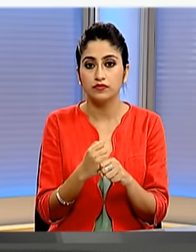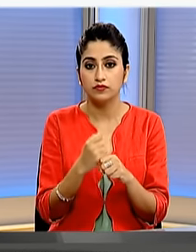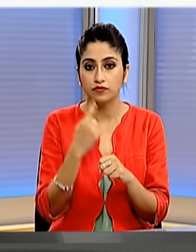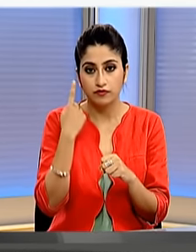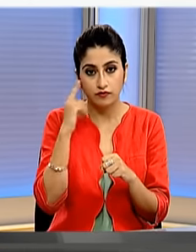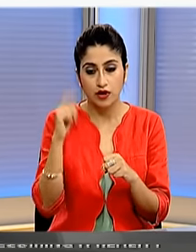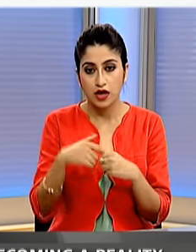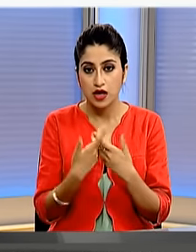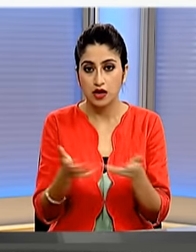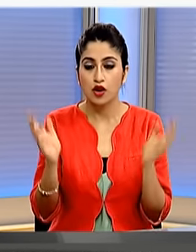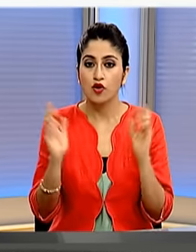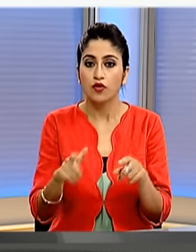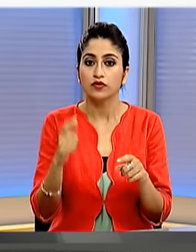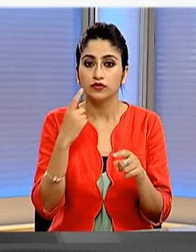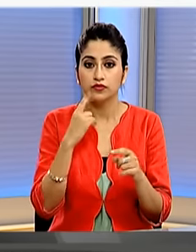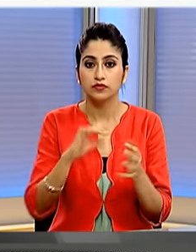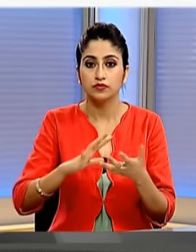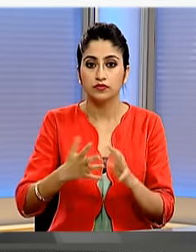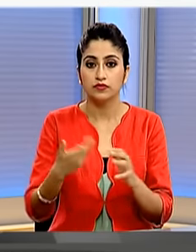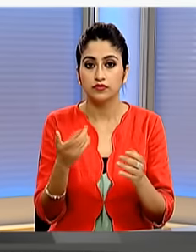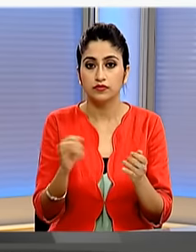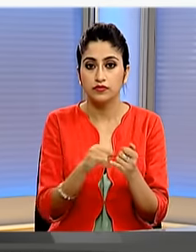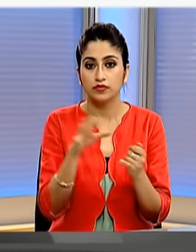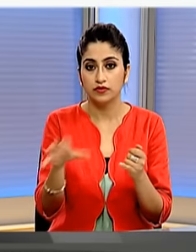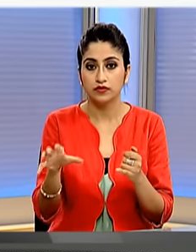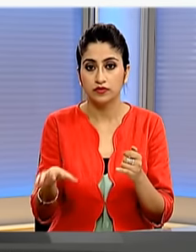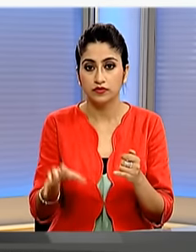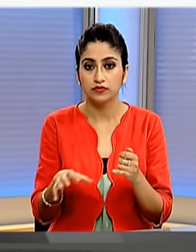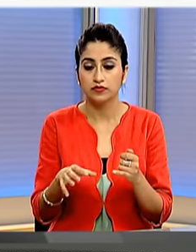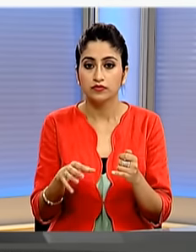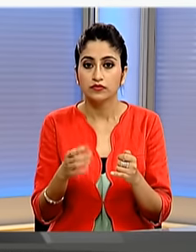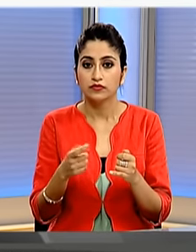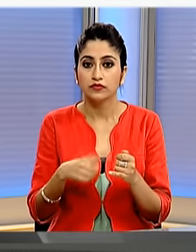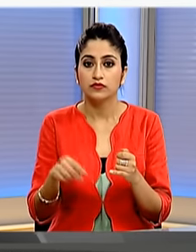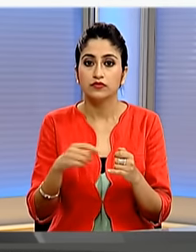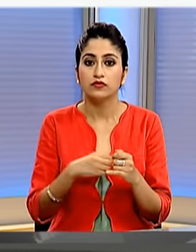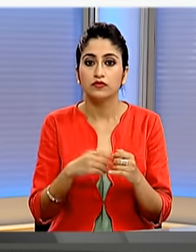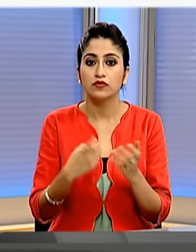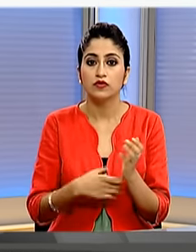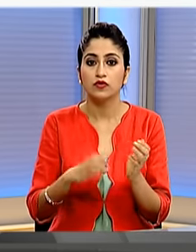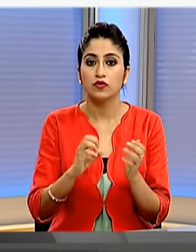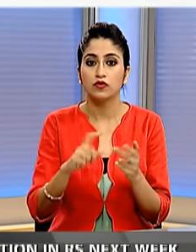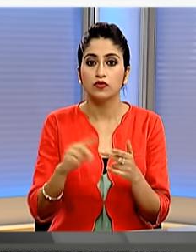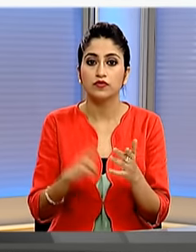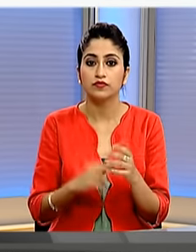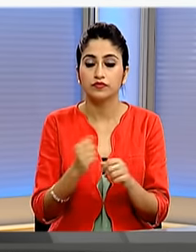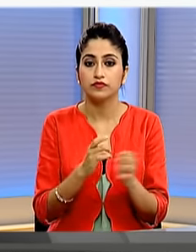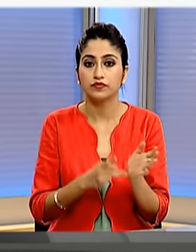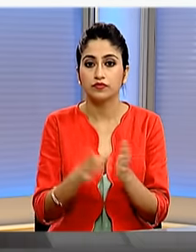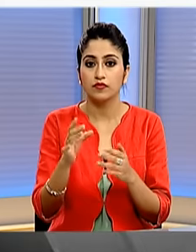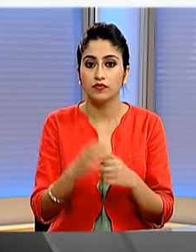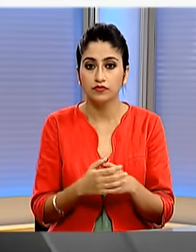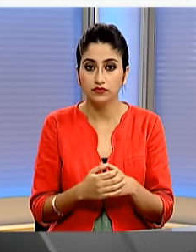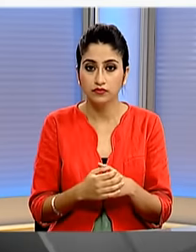any revenue losses states may experience in the first five years years of rolling out the proposed indirect tax scheme.